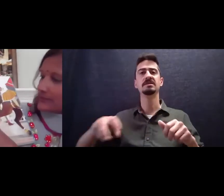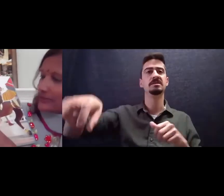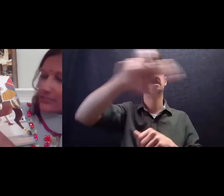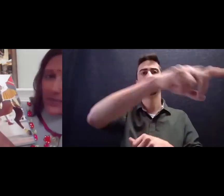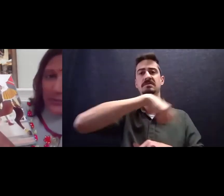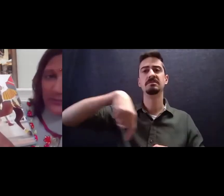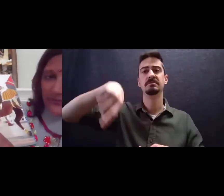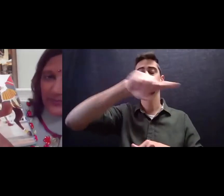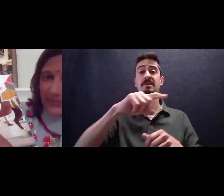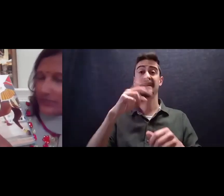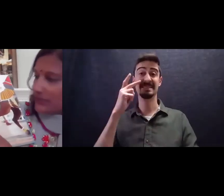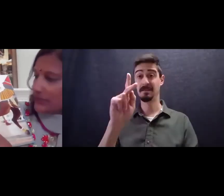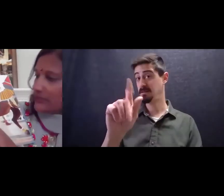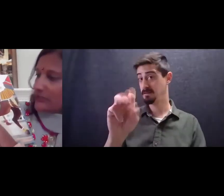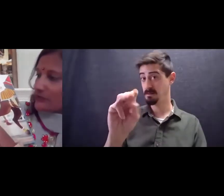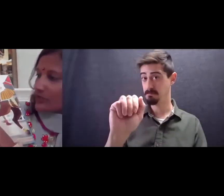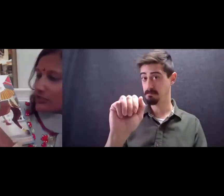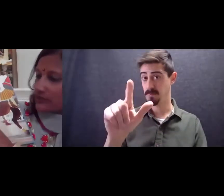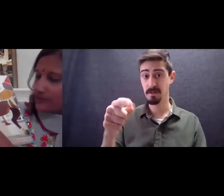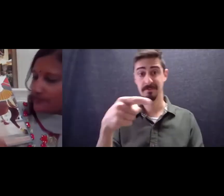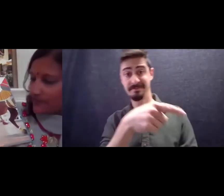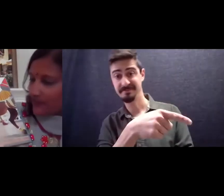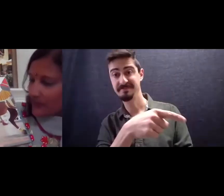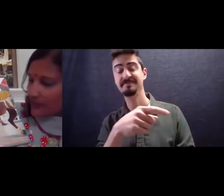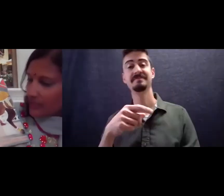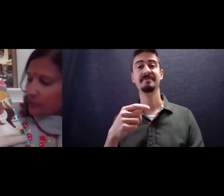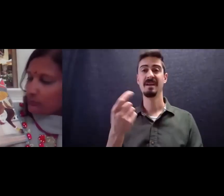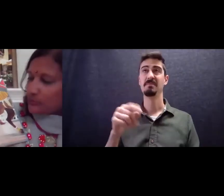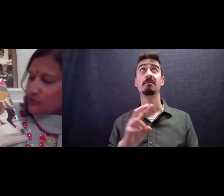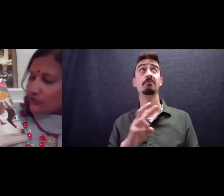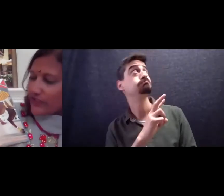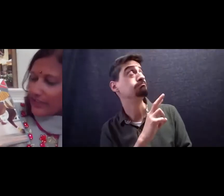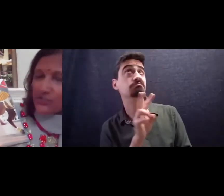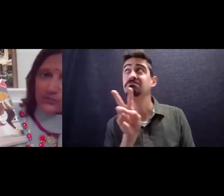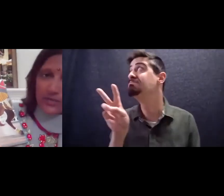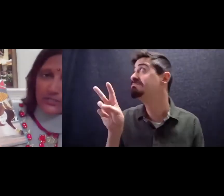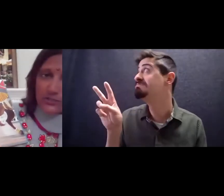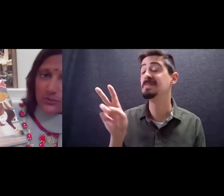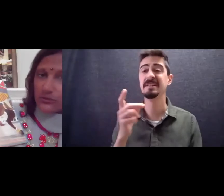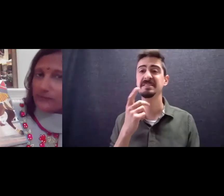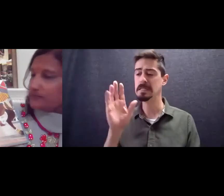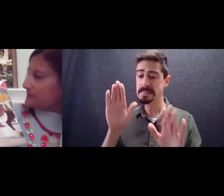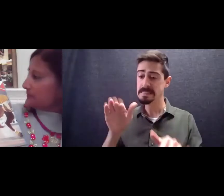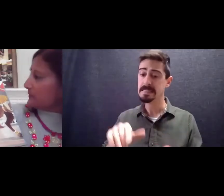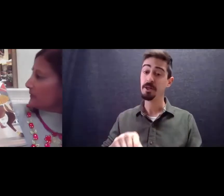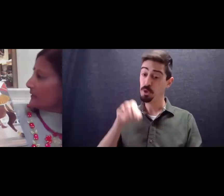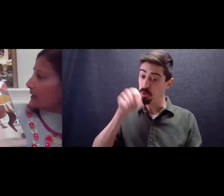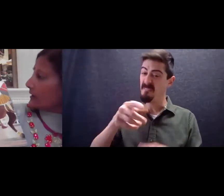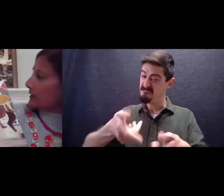there's Kamel and there's Raja but you're faster Raja told her